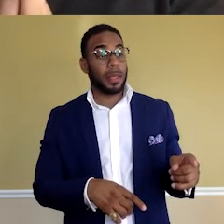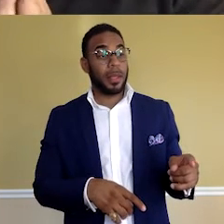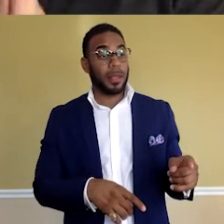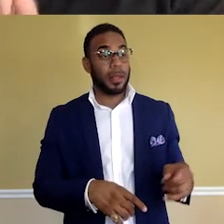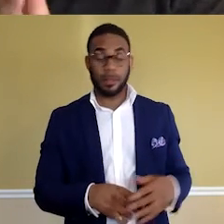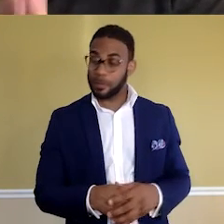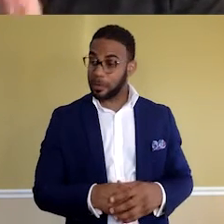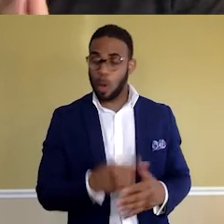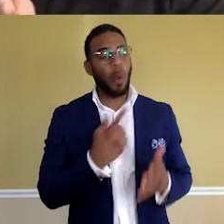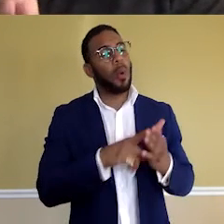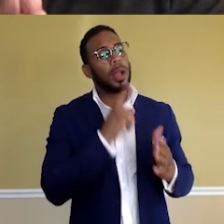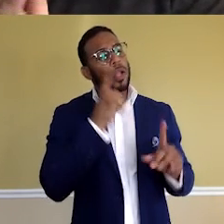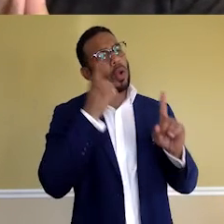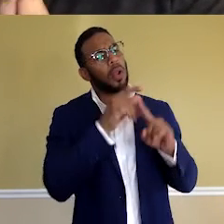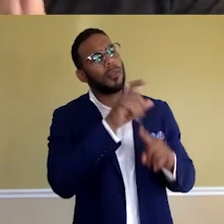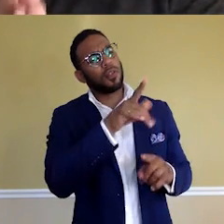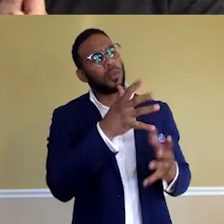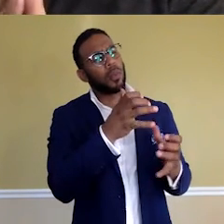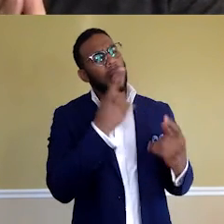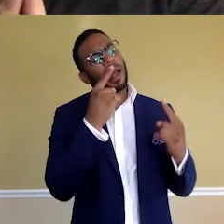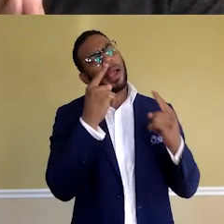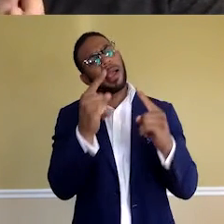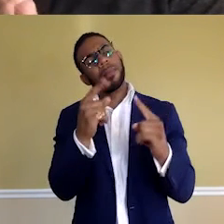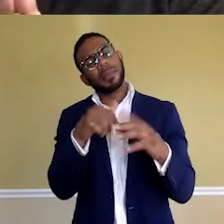What is the goal of yours that you want to accomplish in this industry?